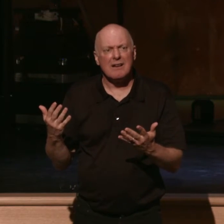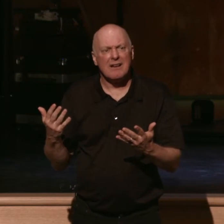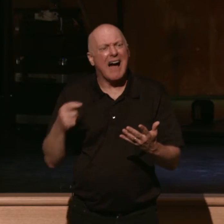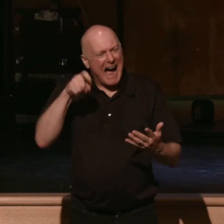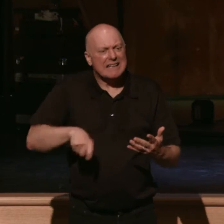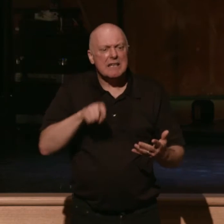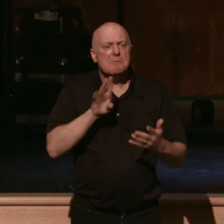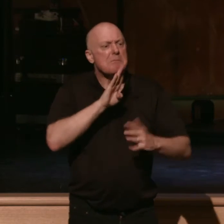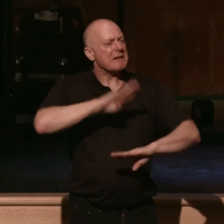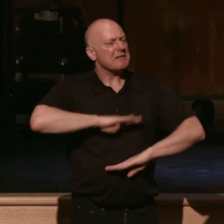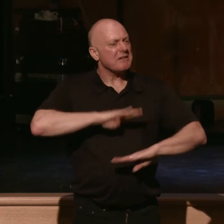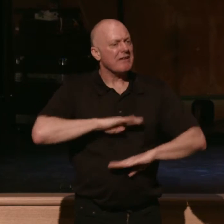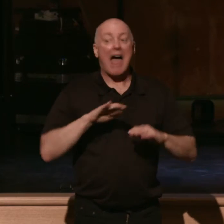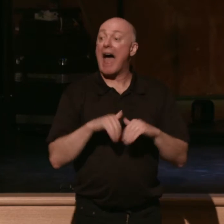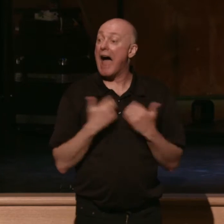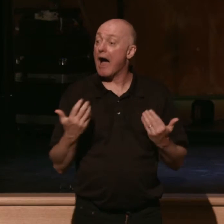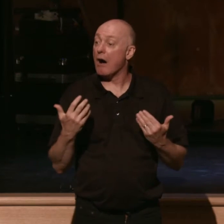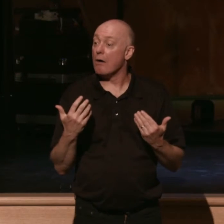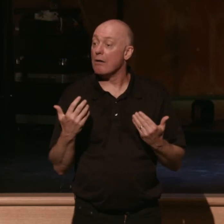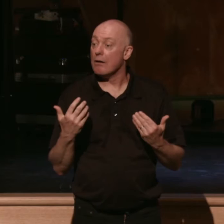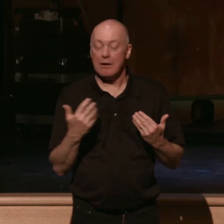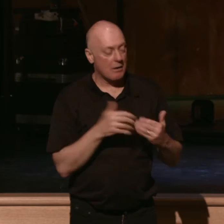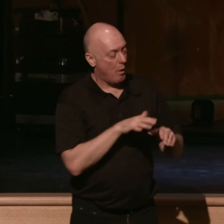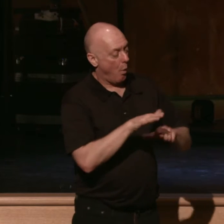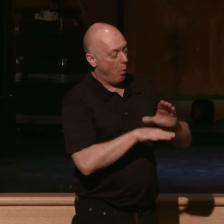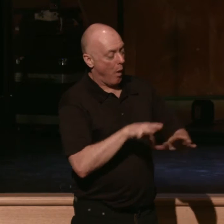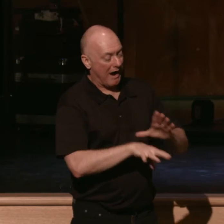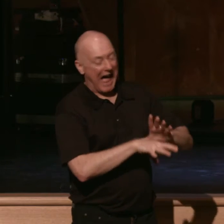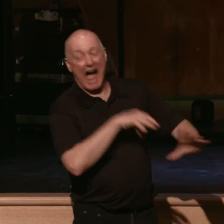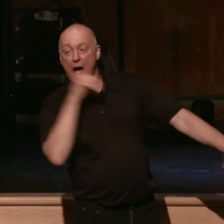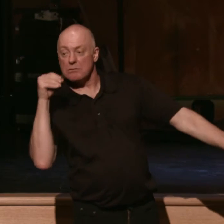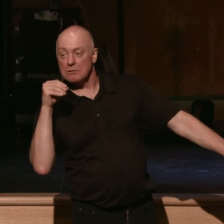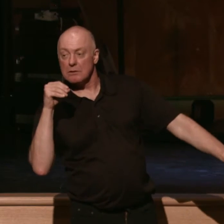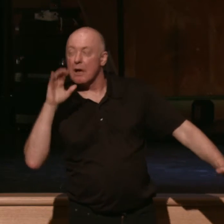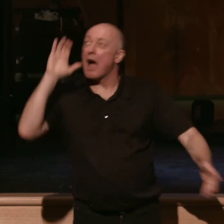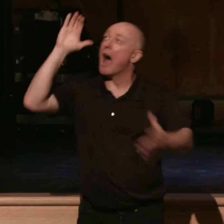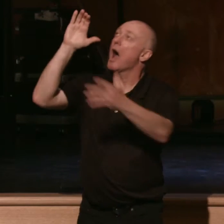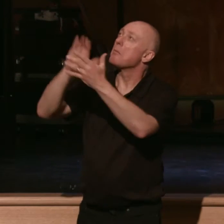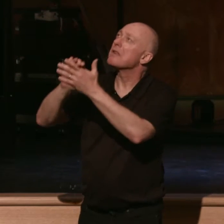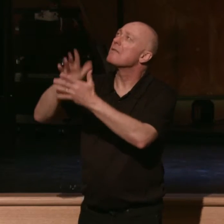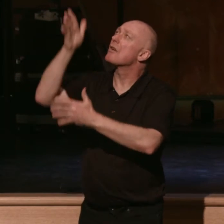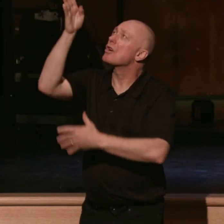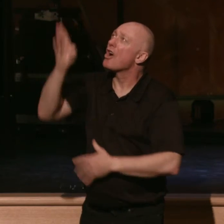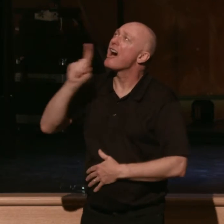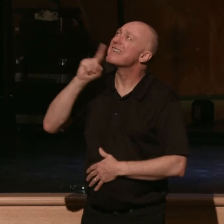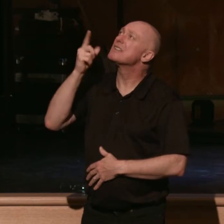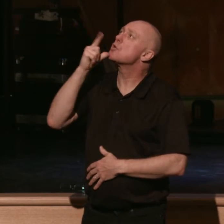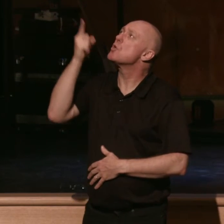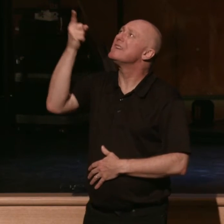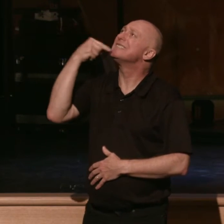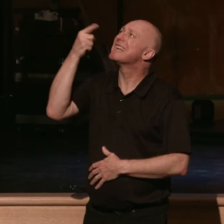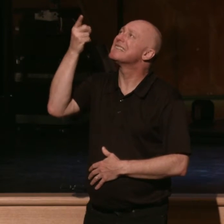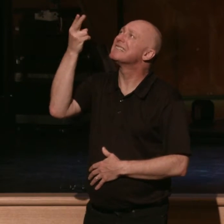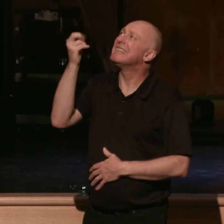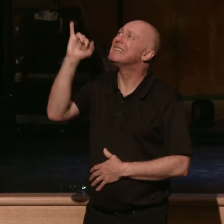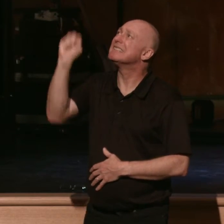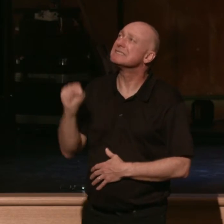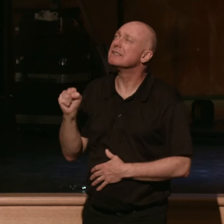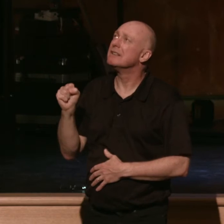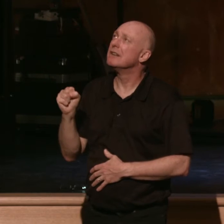while I walk out this way? I gotta believe that God is who He says He is. I gotta remember the works of